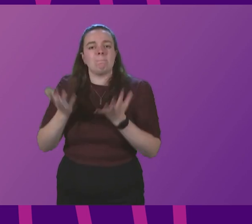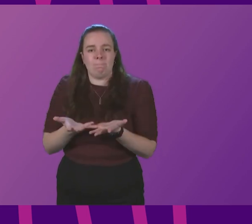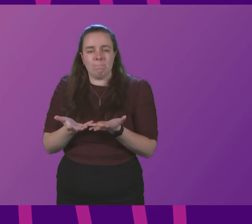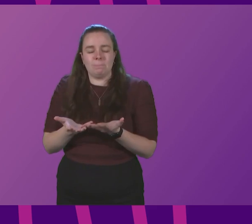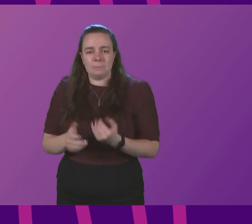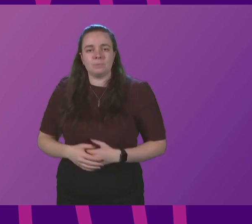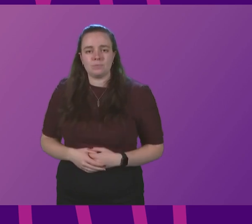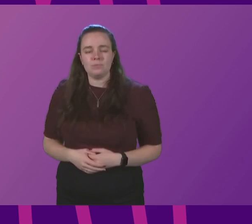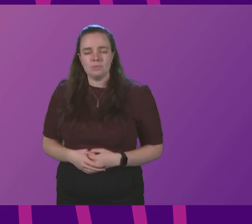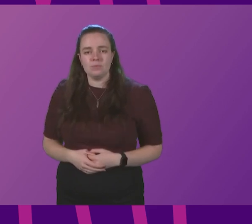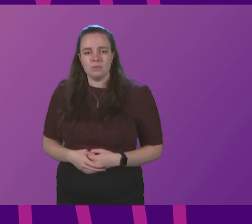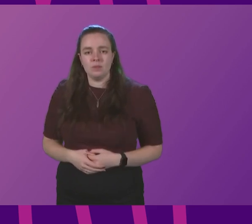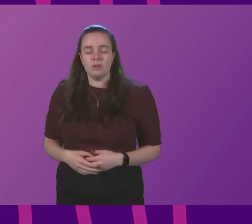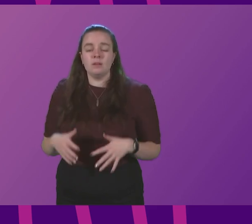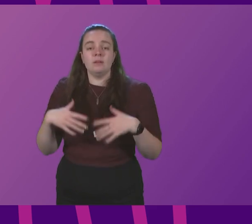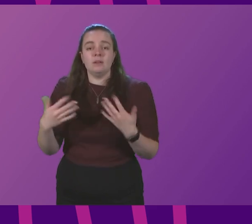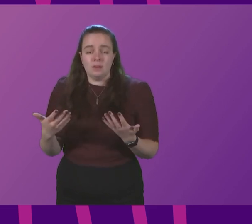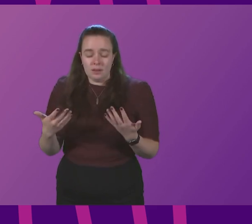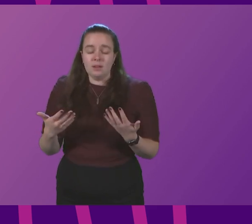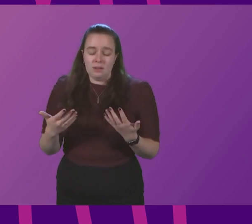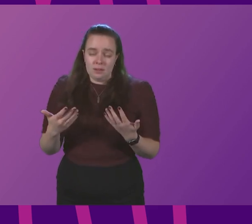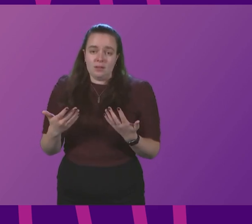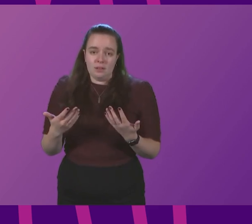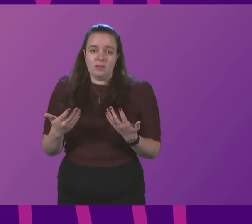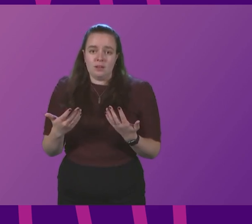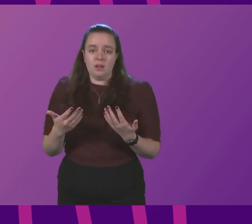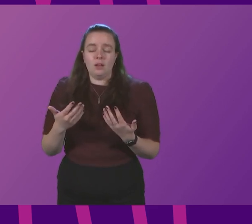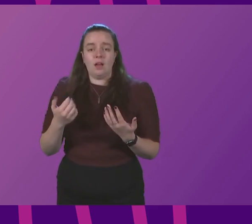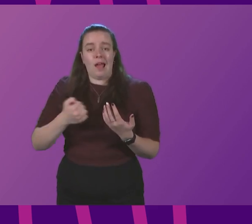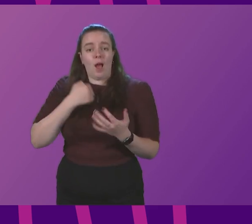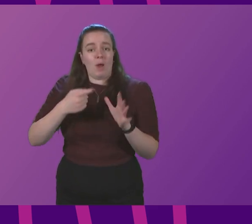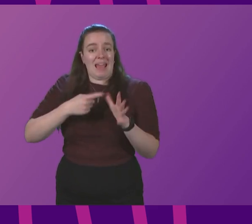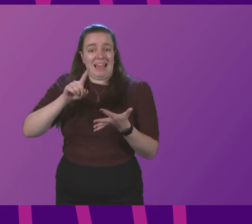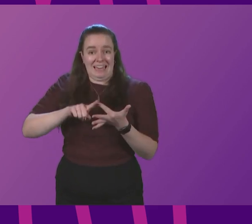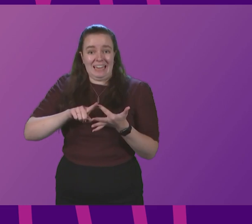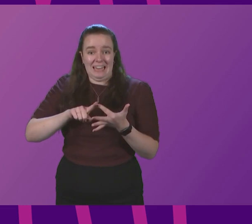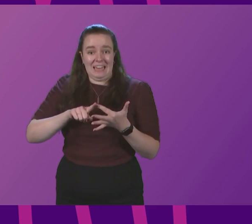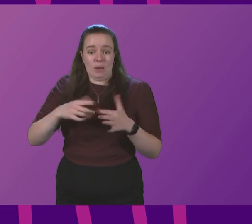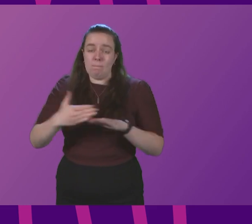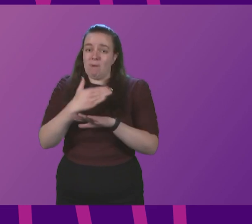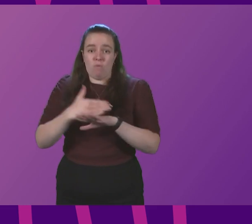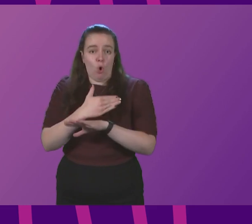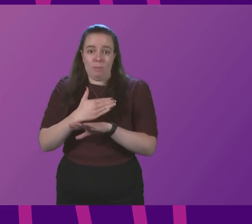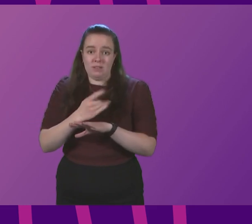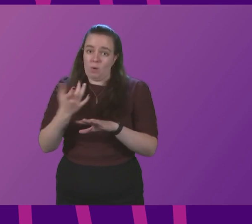respect. In fact, though, notwithstanding that, while our accident and emergency performance is nowhere near where we want it to be,